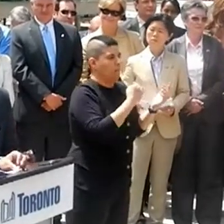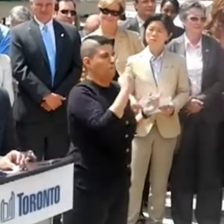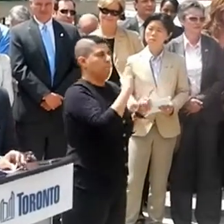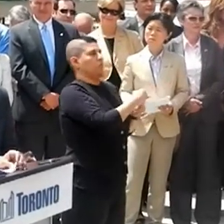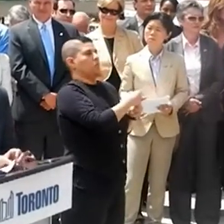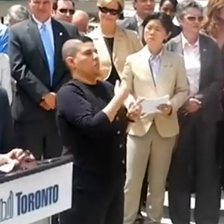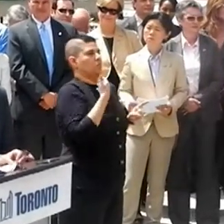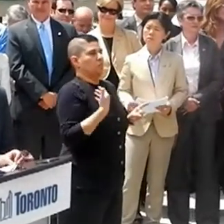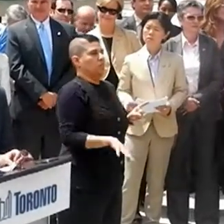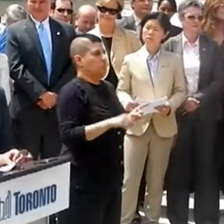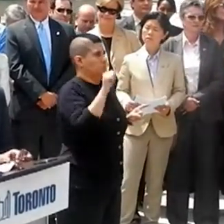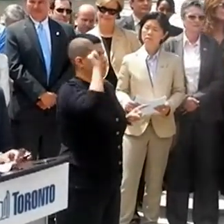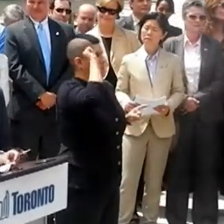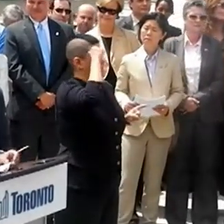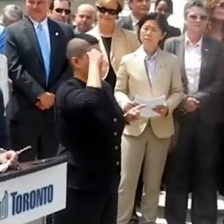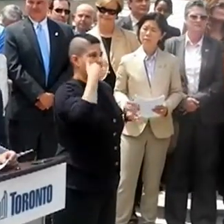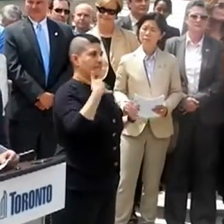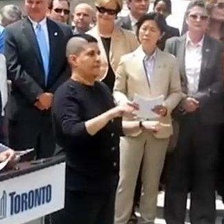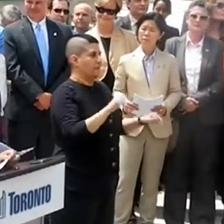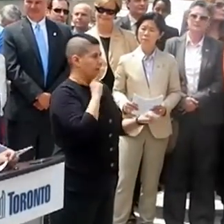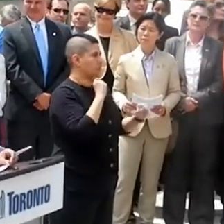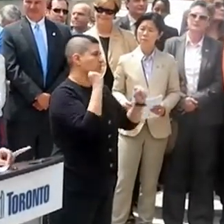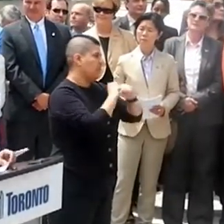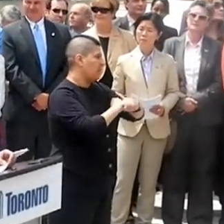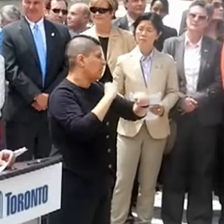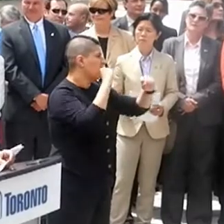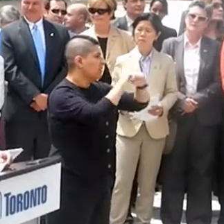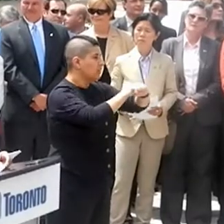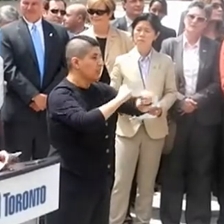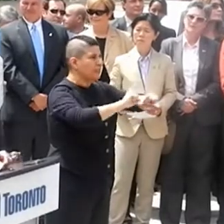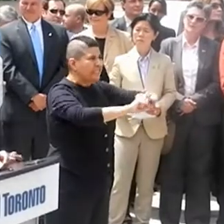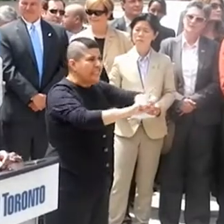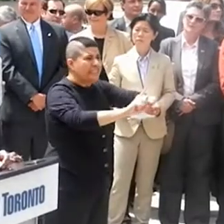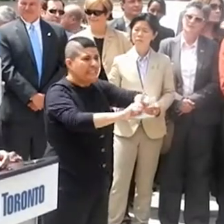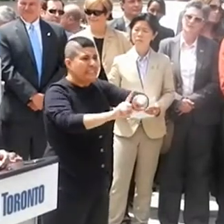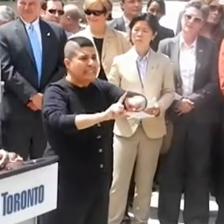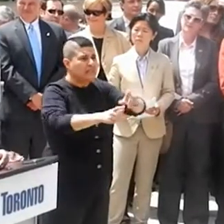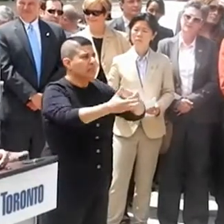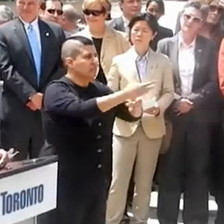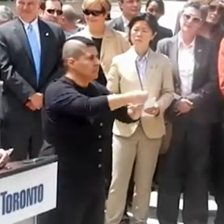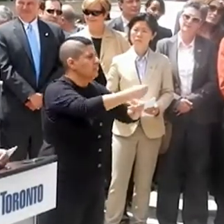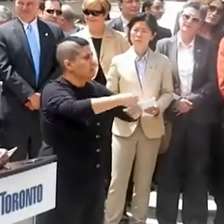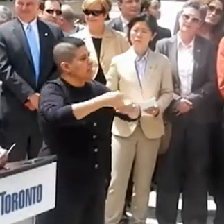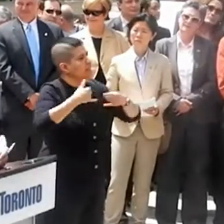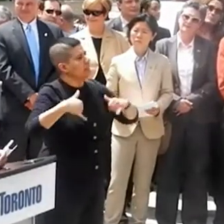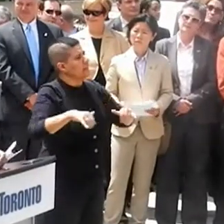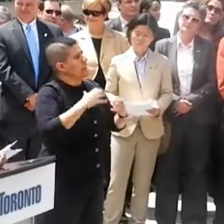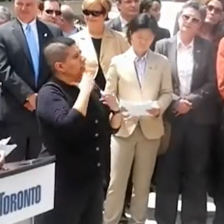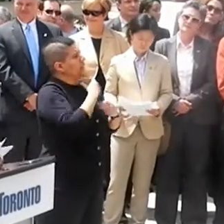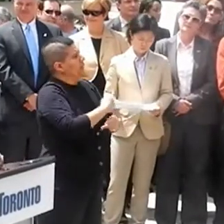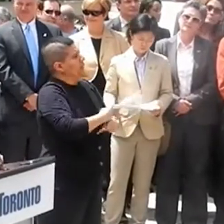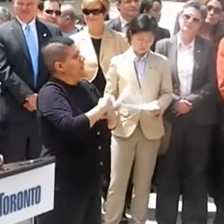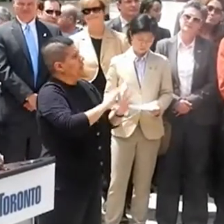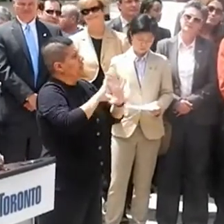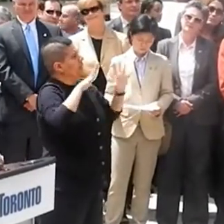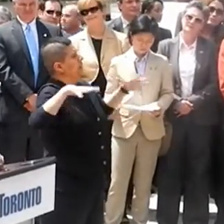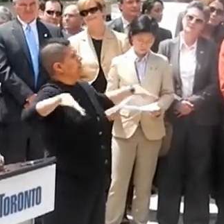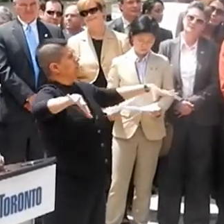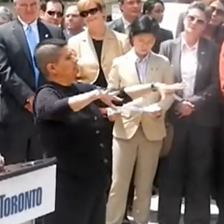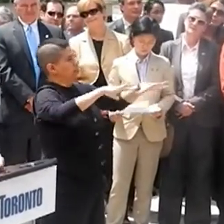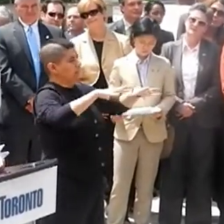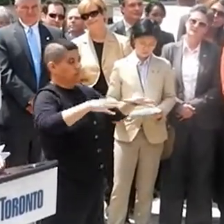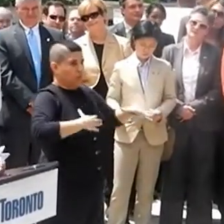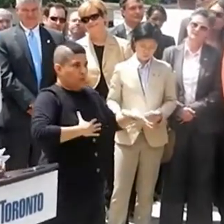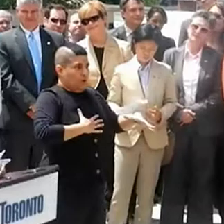that we must continue together in struggle to build an inclusive, caring society. We have been moved and inspired